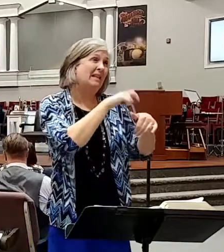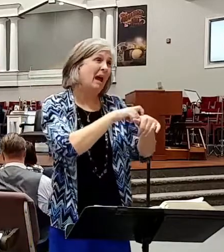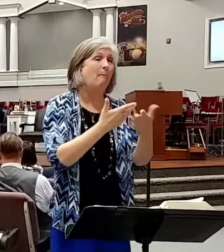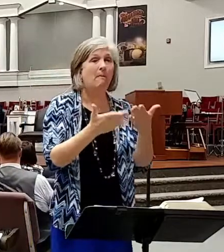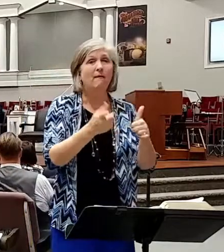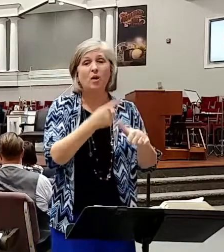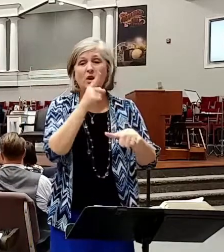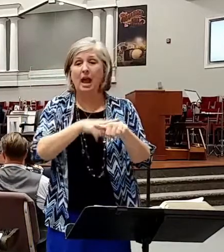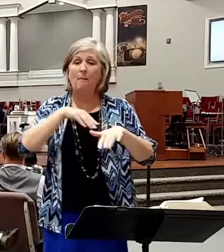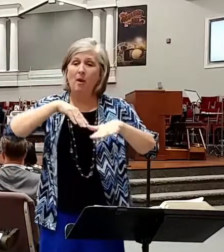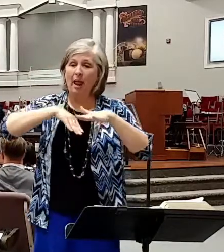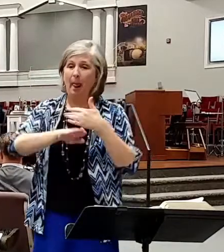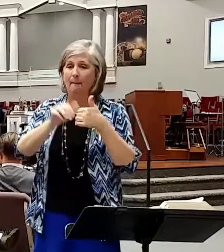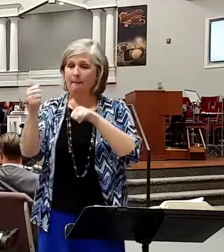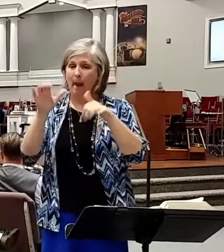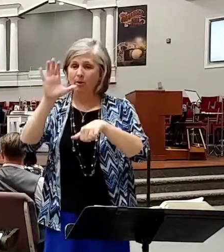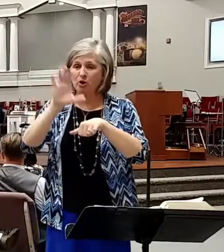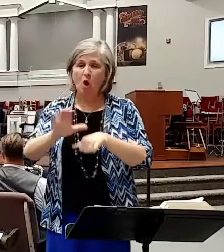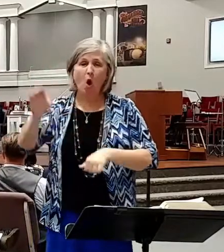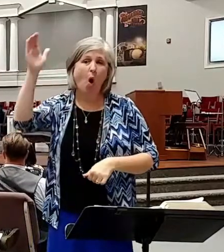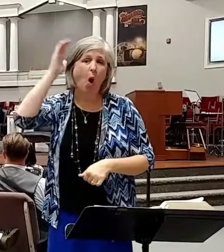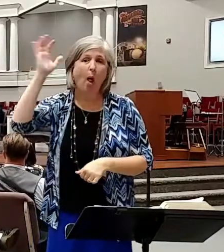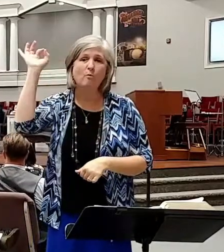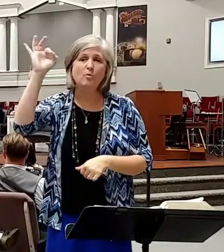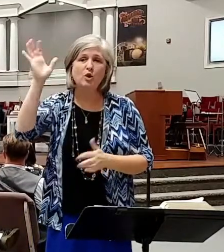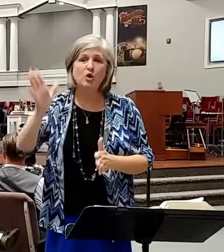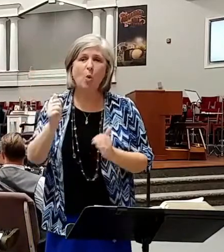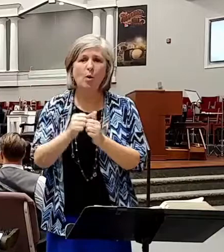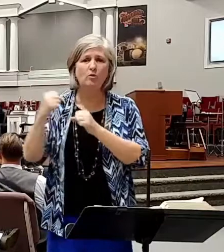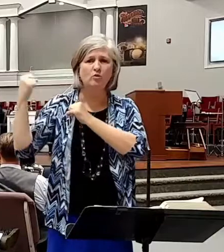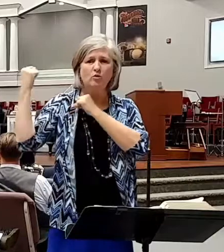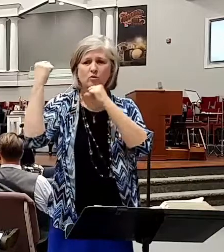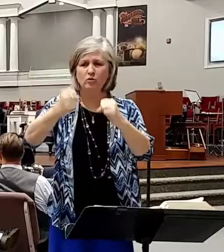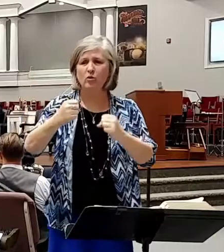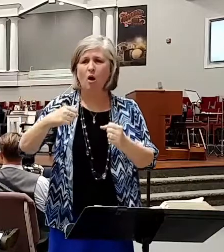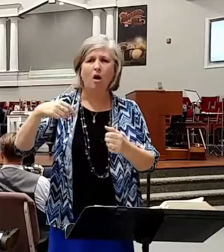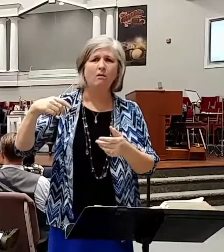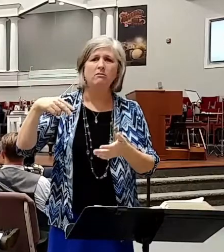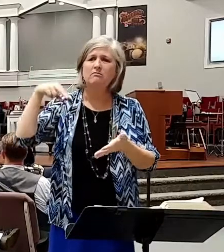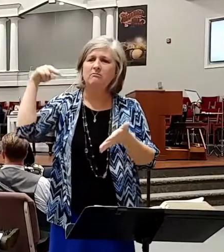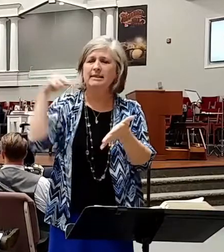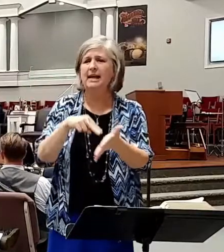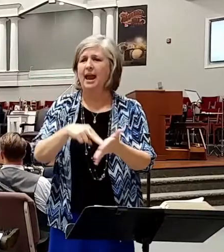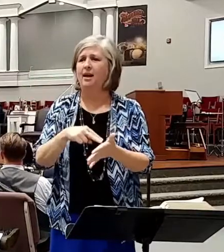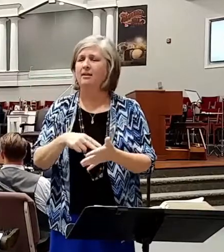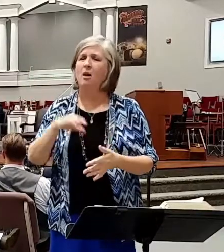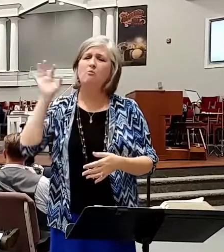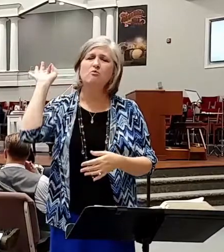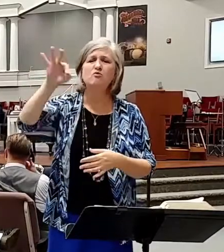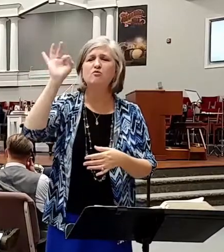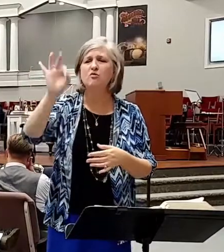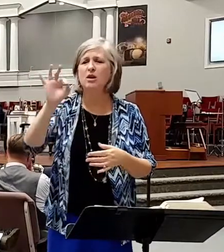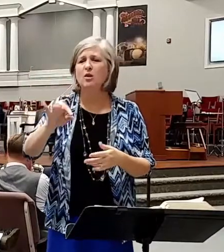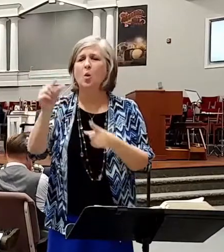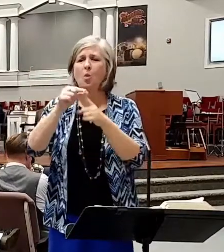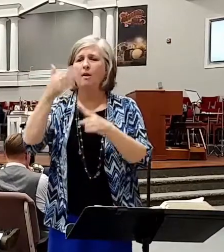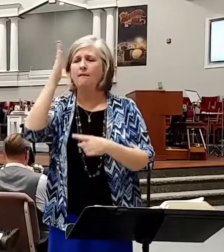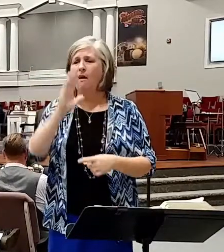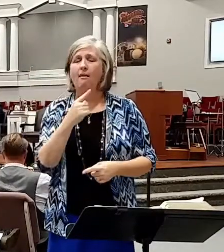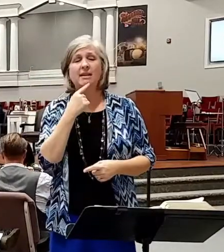walked in a Baptist church and heard a preacher with a backbone like a saw log and lungs of leather that stood up and preached the Word of God and said, if you don't get